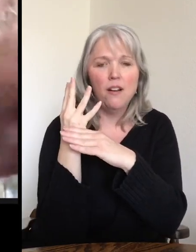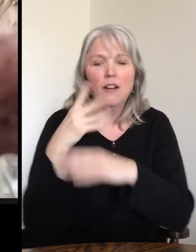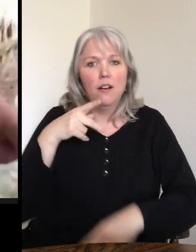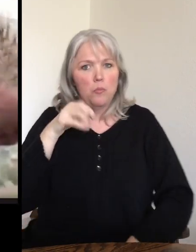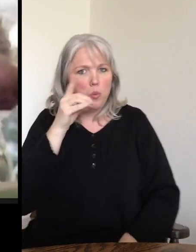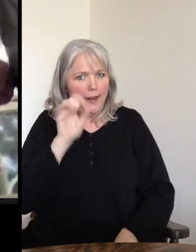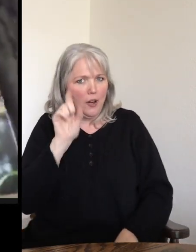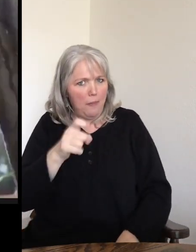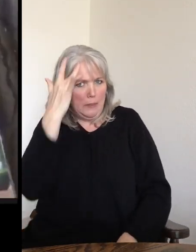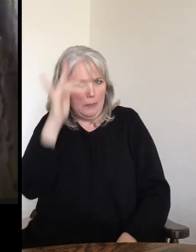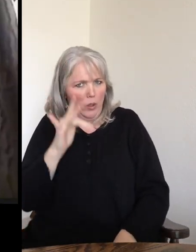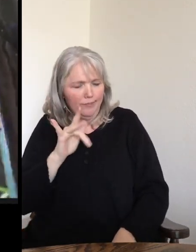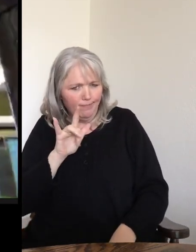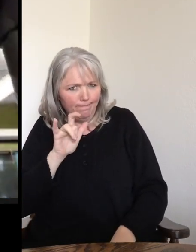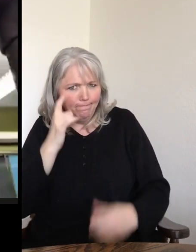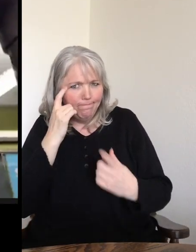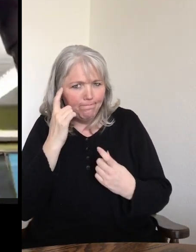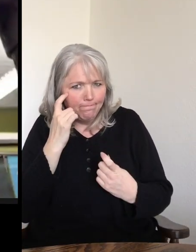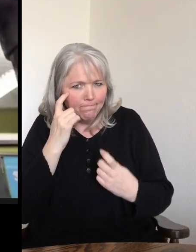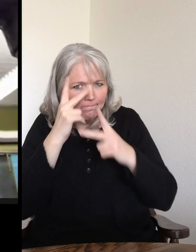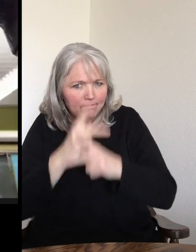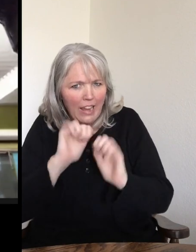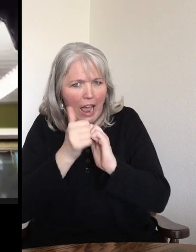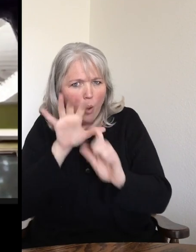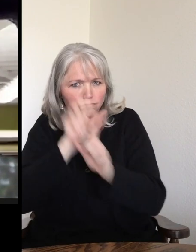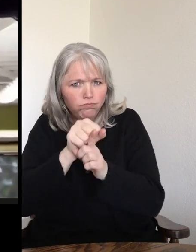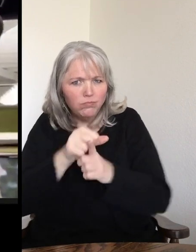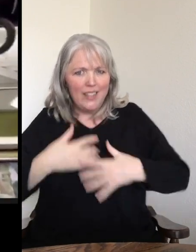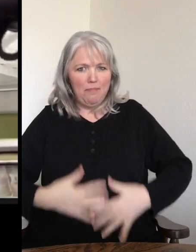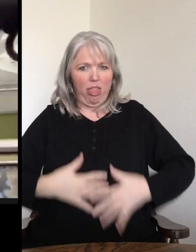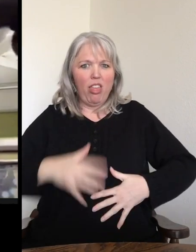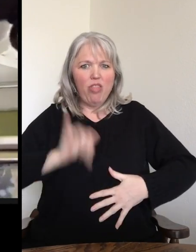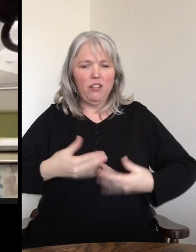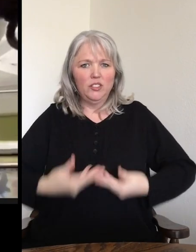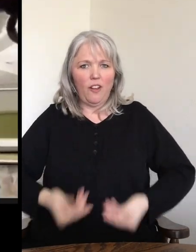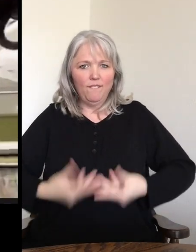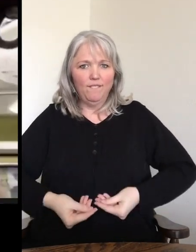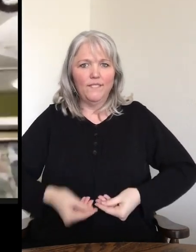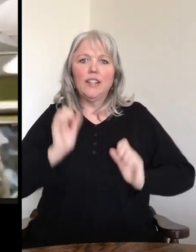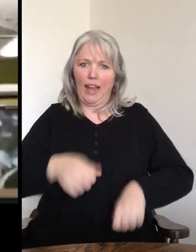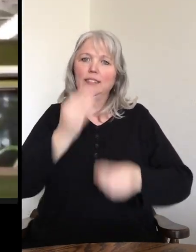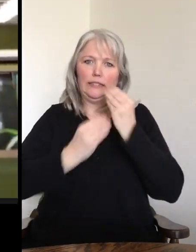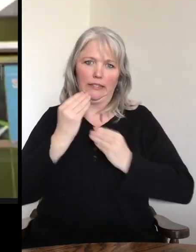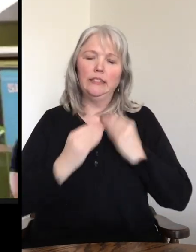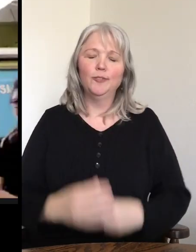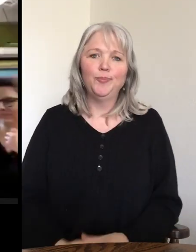has to be smart enough to get to the soft underbelly of the porcupine to be able to make a meal out of it.